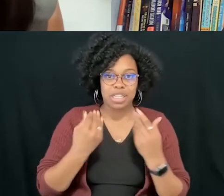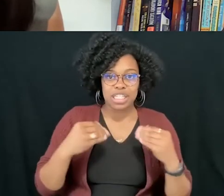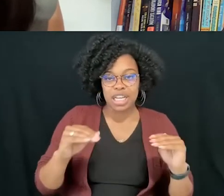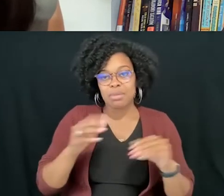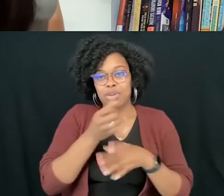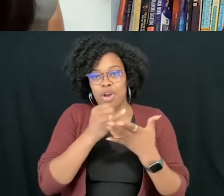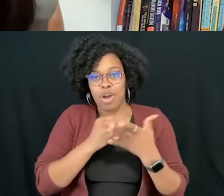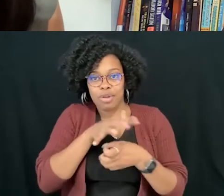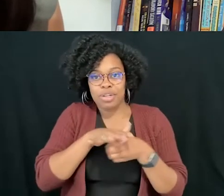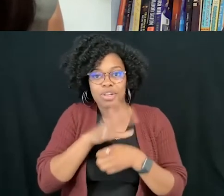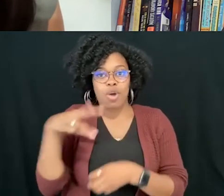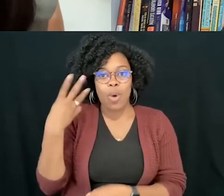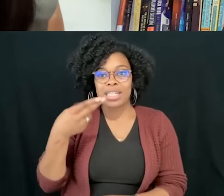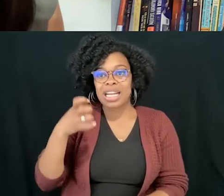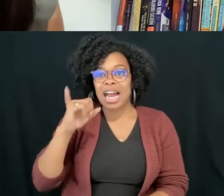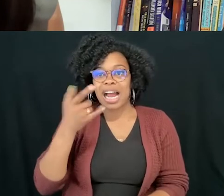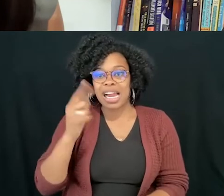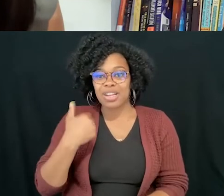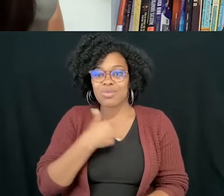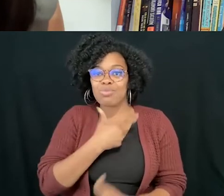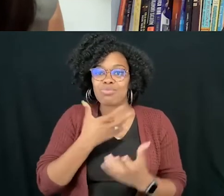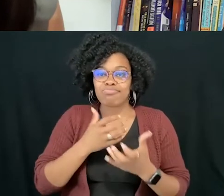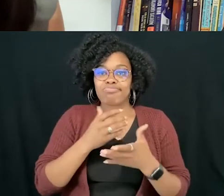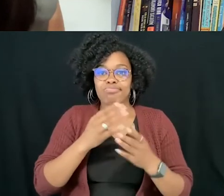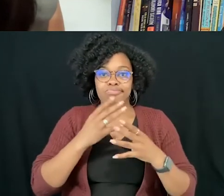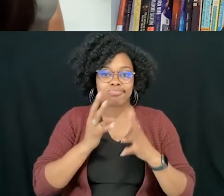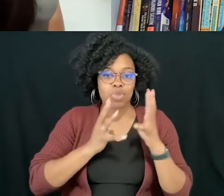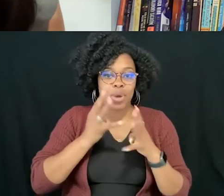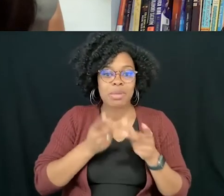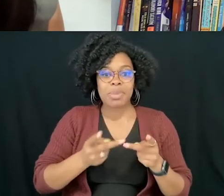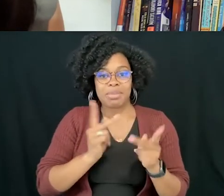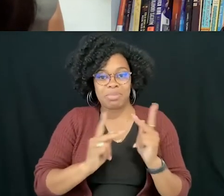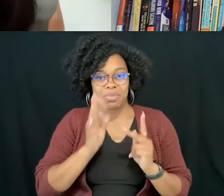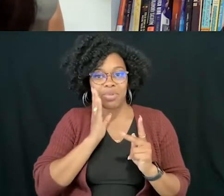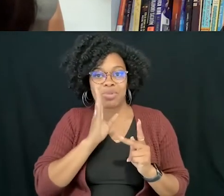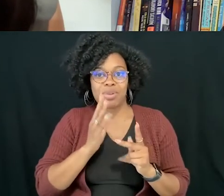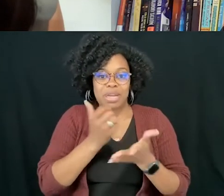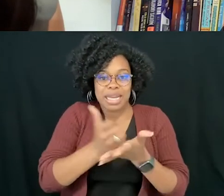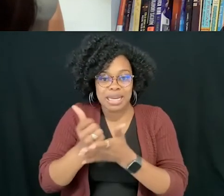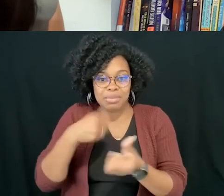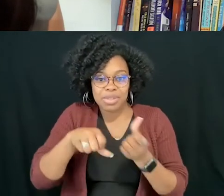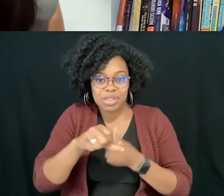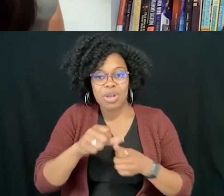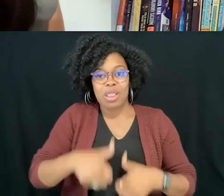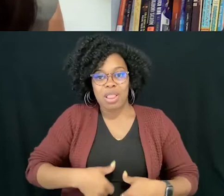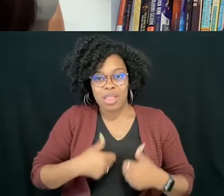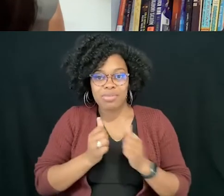-creating a place where residents support each other to live better informed and more expressive lives. We'll be celebrating 11 years